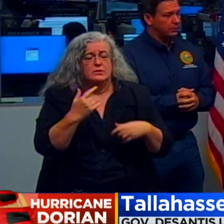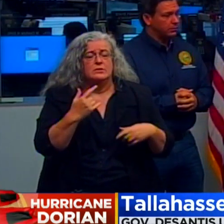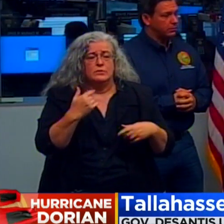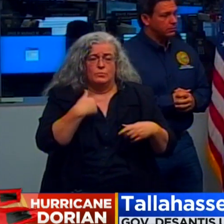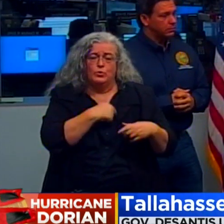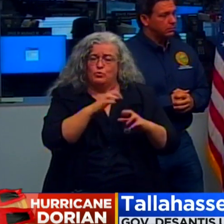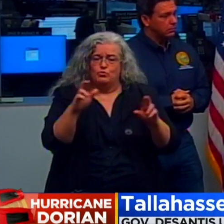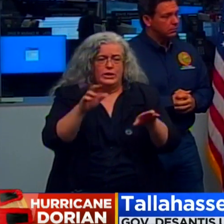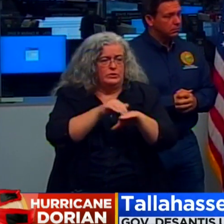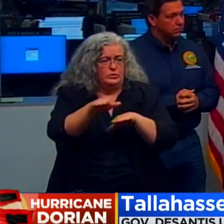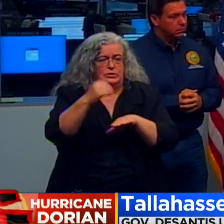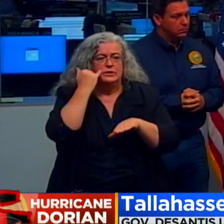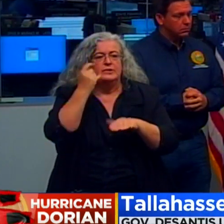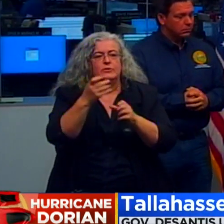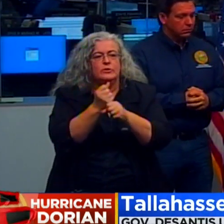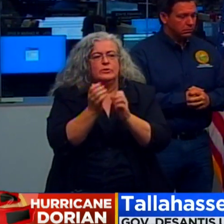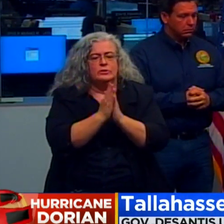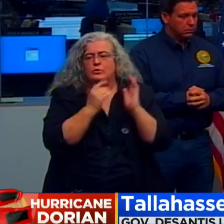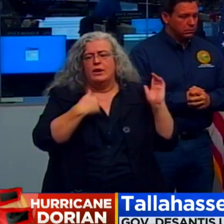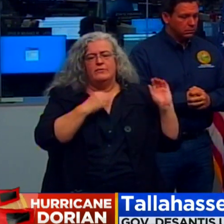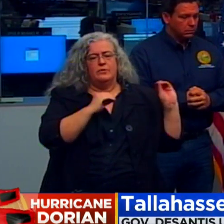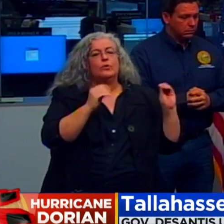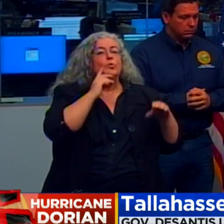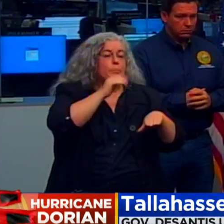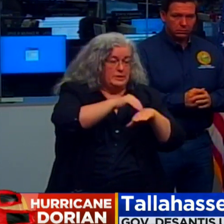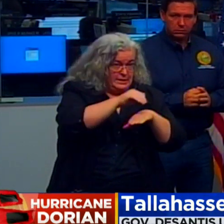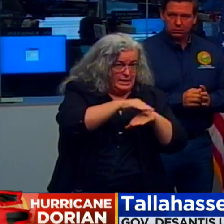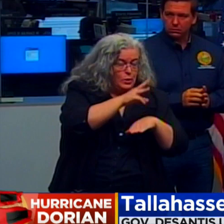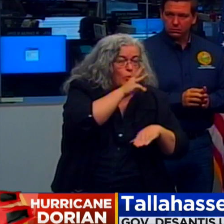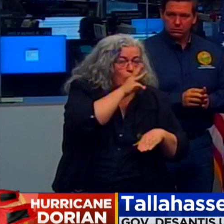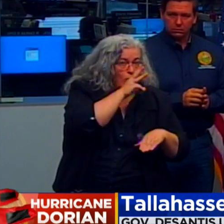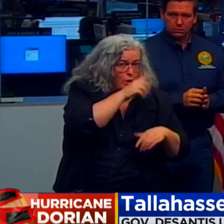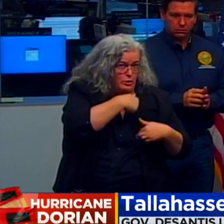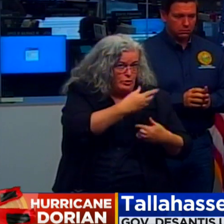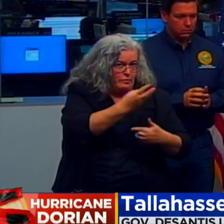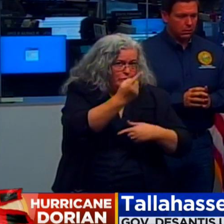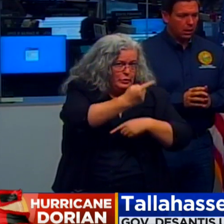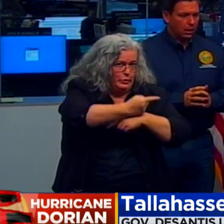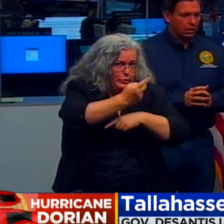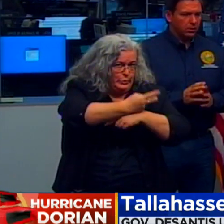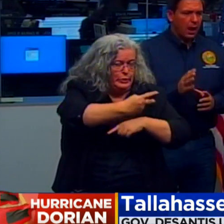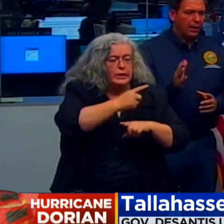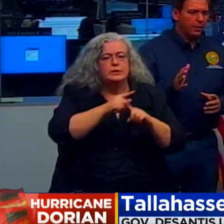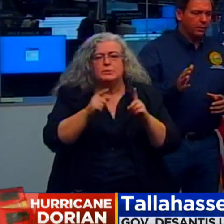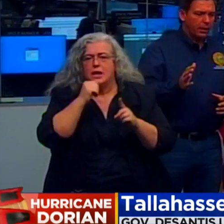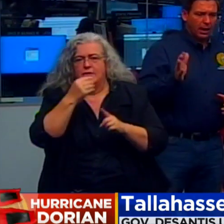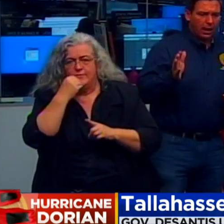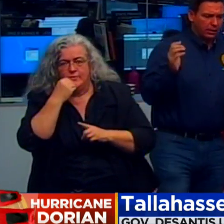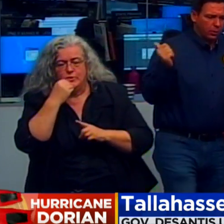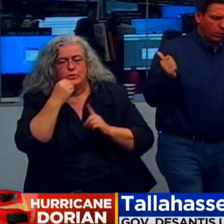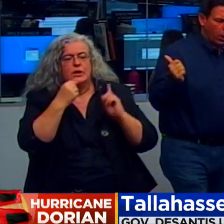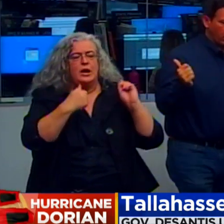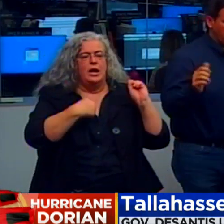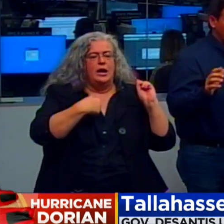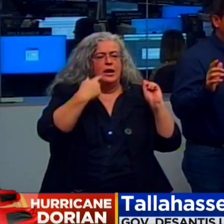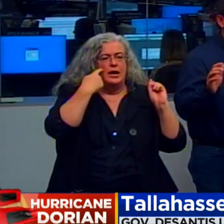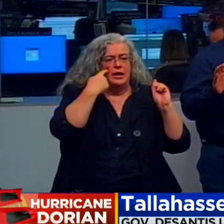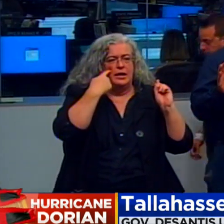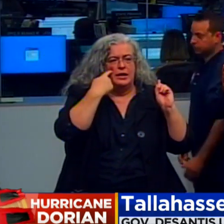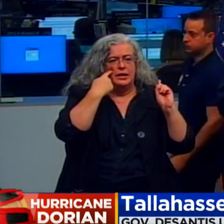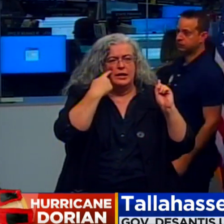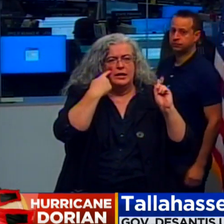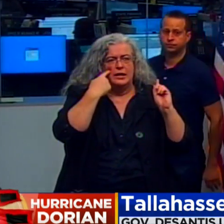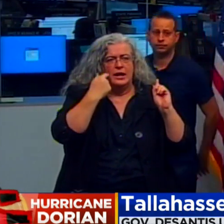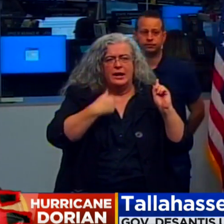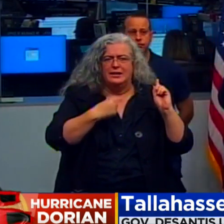requests. Yeah, we have received no requests for any food. We've been moving water to them over the last couple of days out of the warehouse. So I'm going to be – I think we're going to –